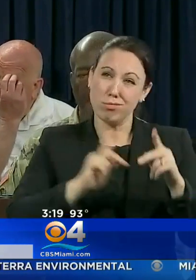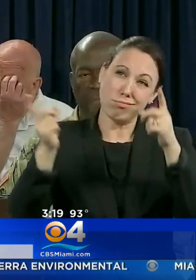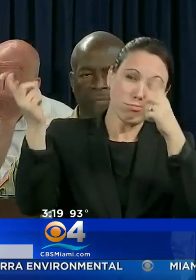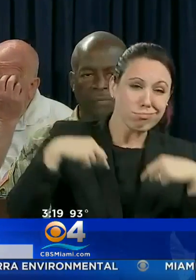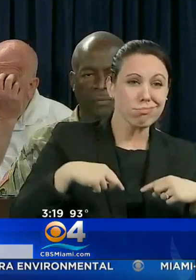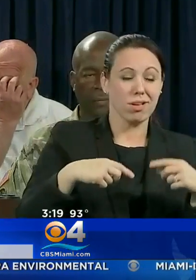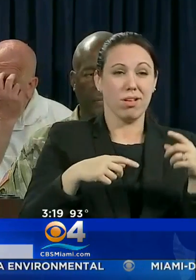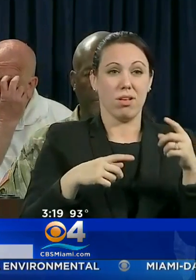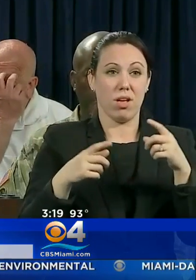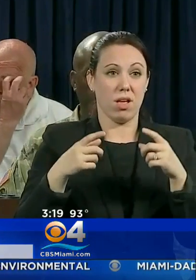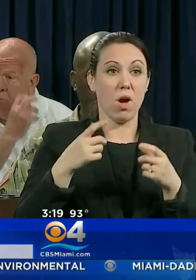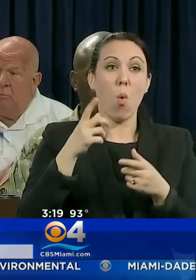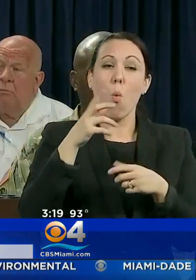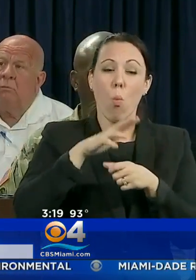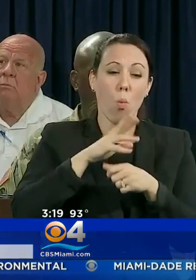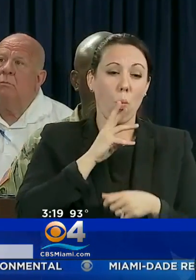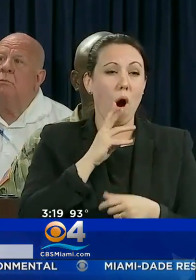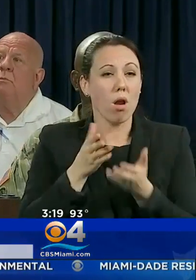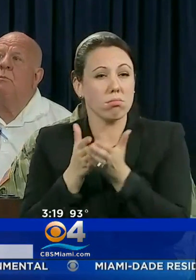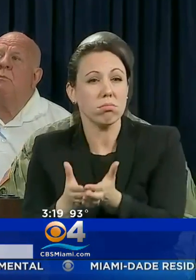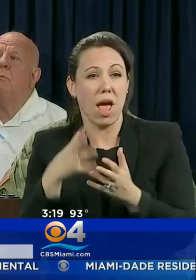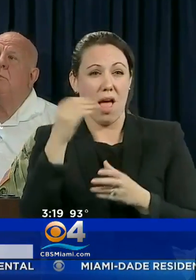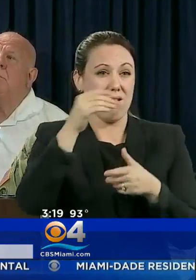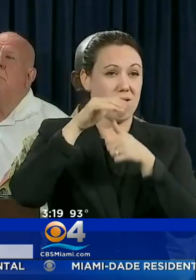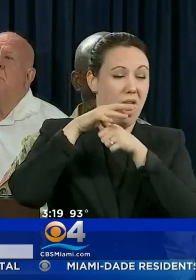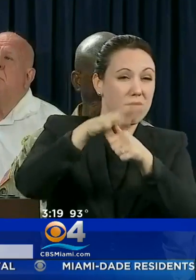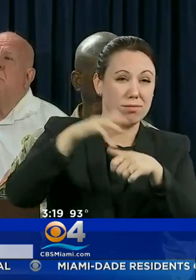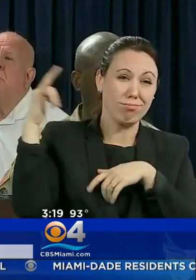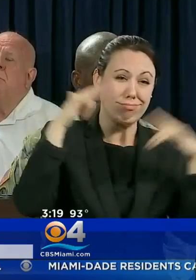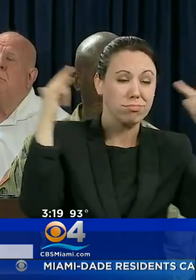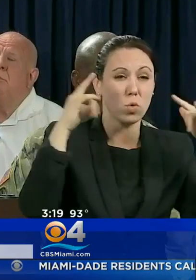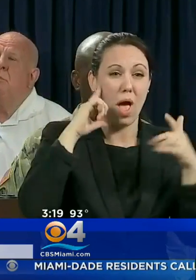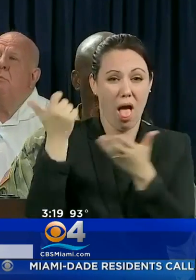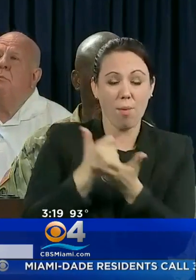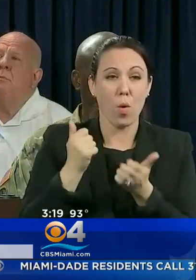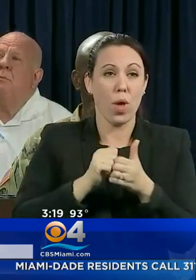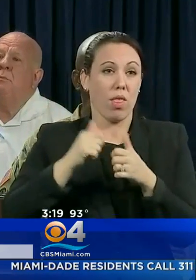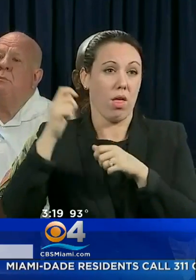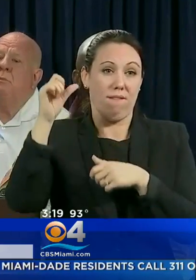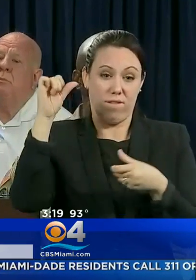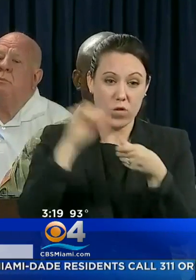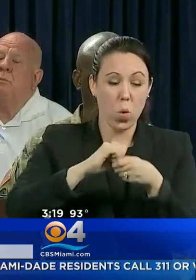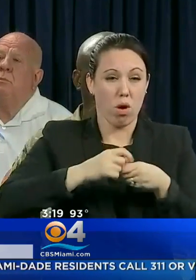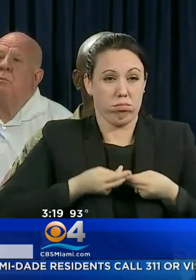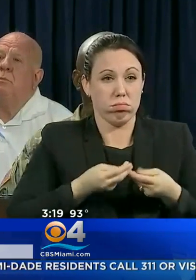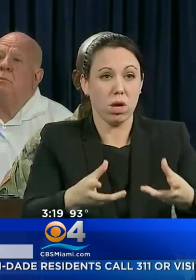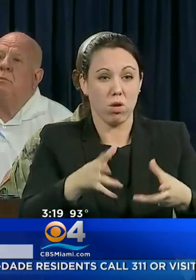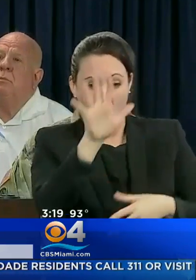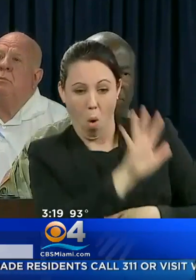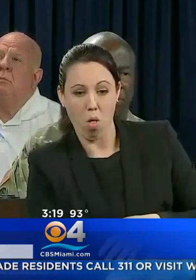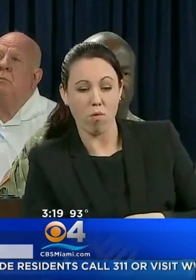MILITARY WATER CRAFT AND AIRCRAFT WITH THE CAPABILITY TO MOVE FUEL FROM THE MAINLAND TO THE MAINLAND.